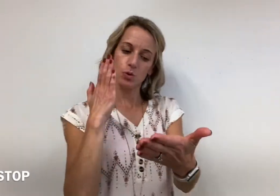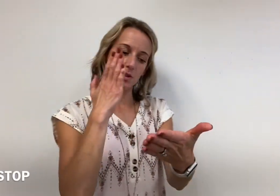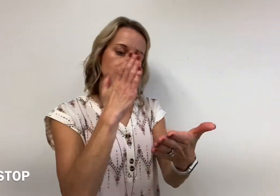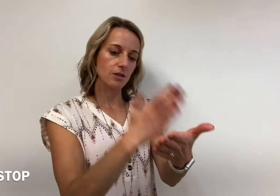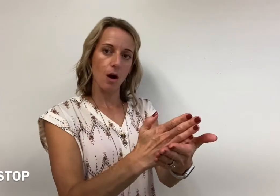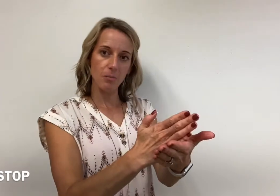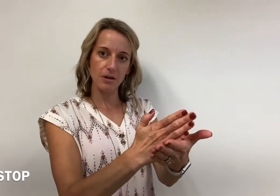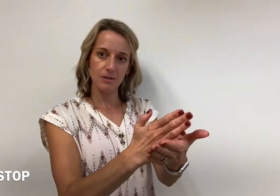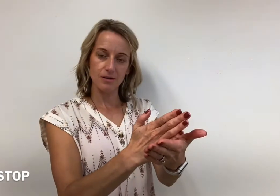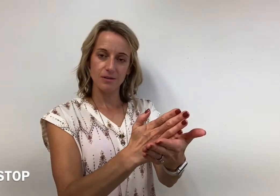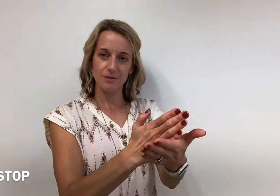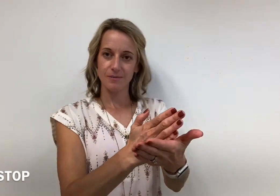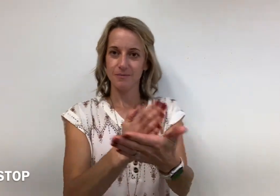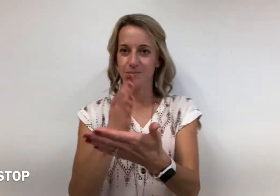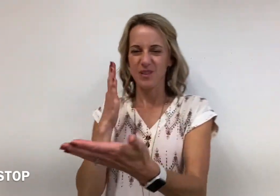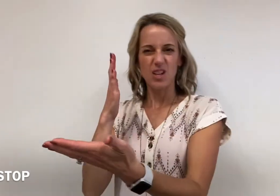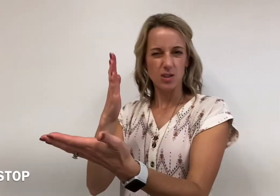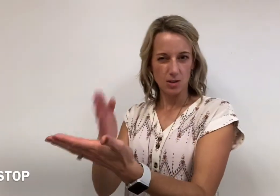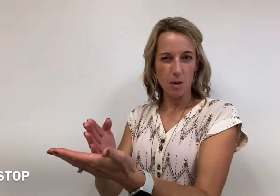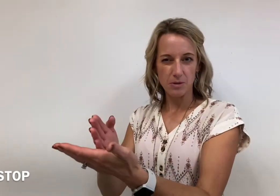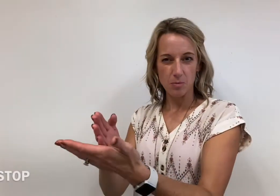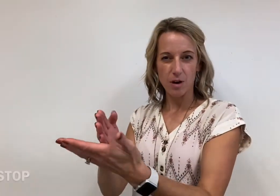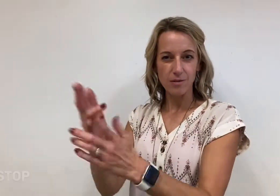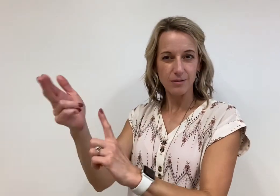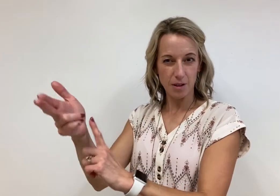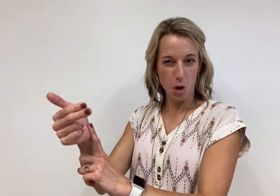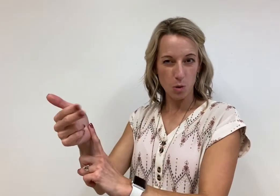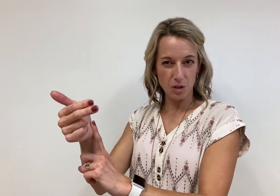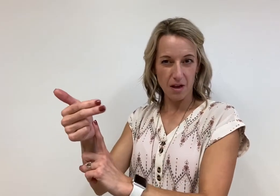stop, stop somewhere, like a hotel.